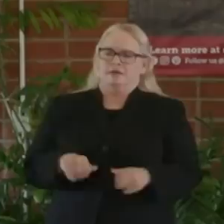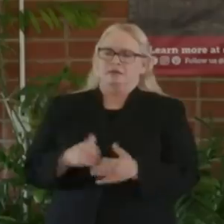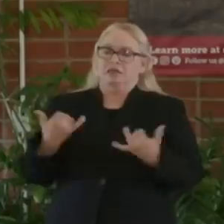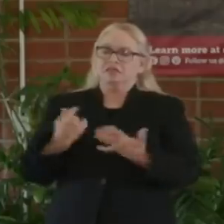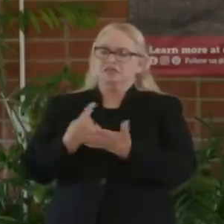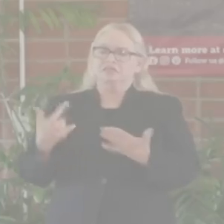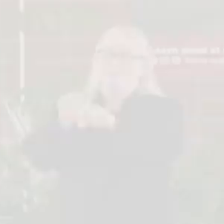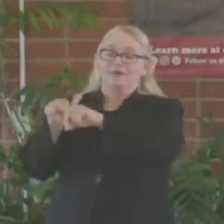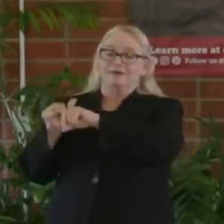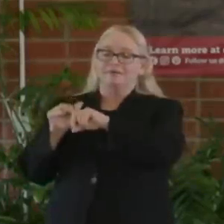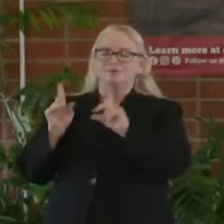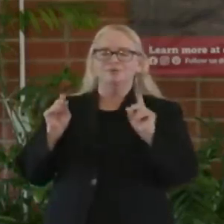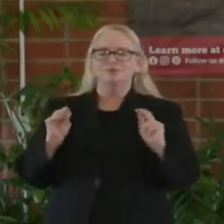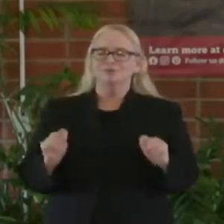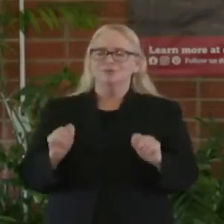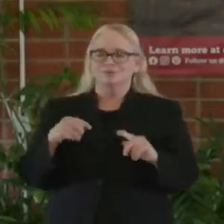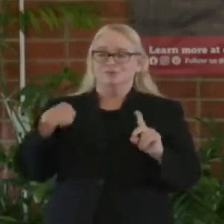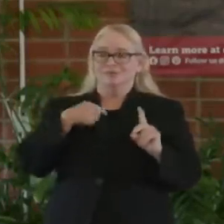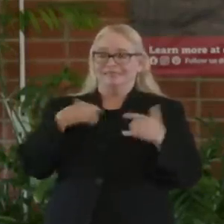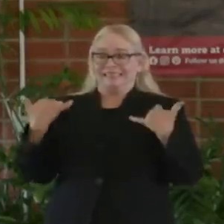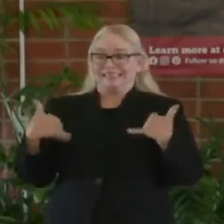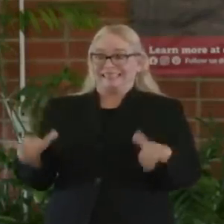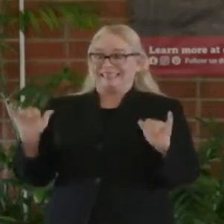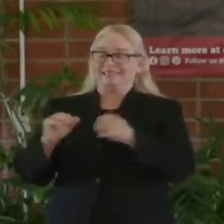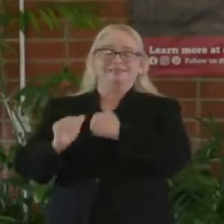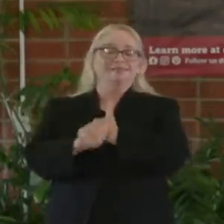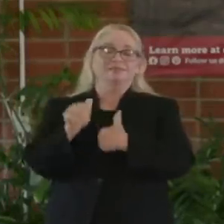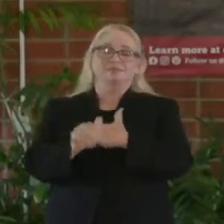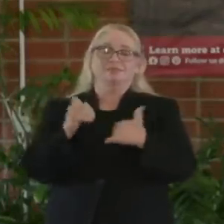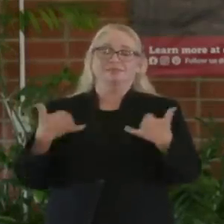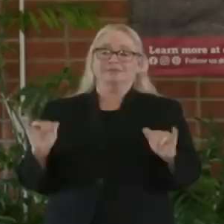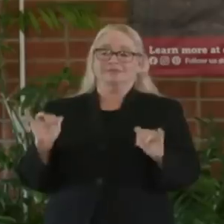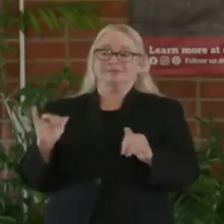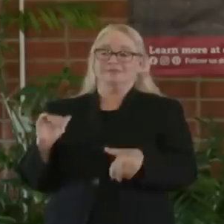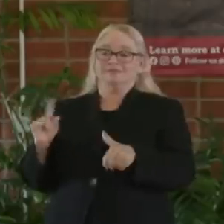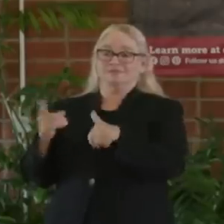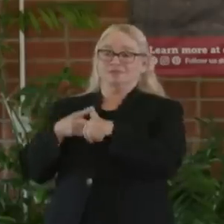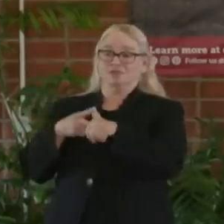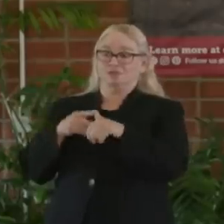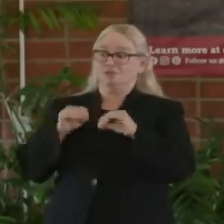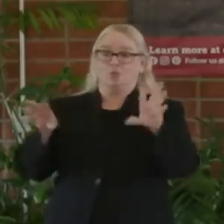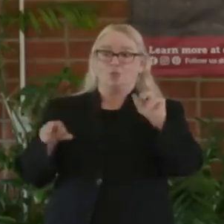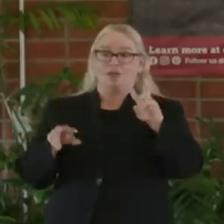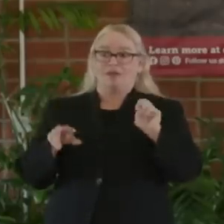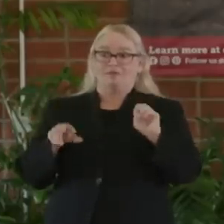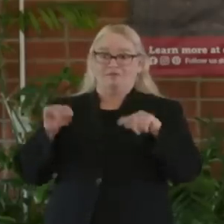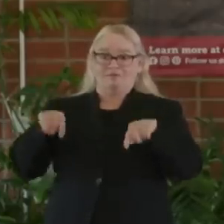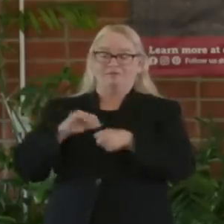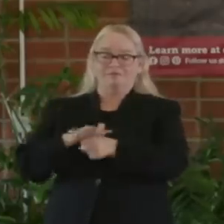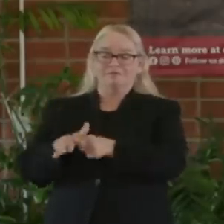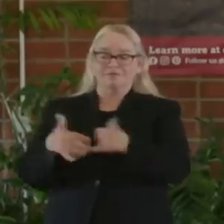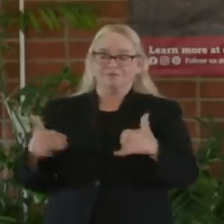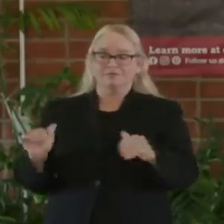terms of these efforts. We are in the midst of the first wave of this pandemic, and we have got to do what we